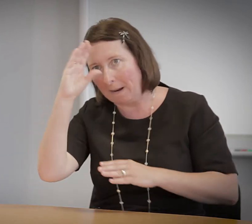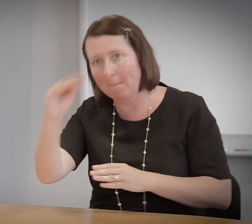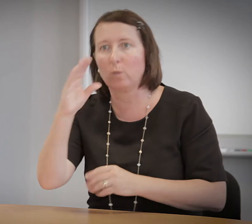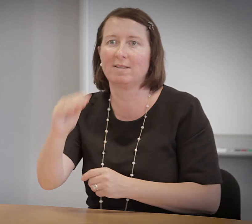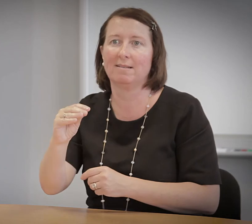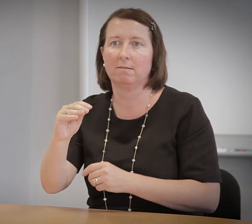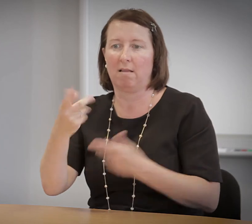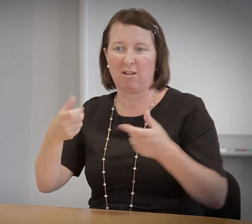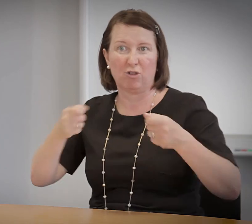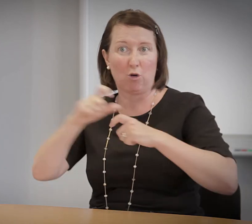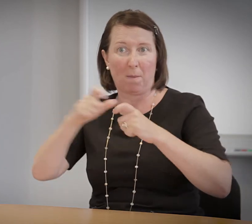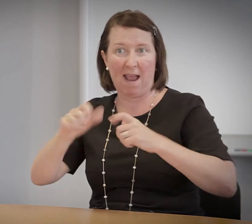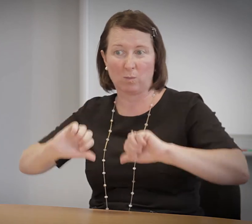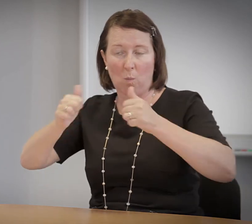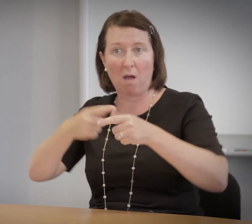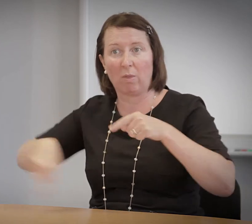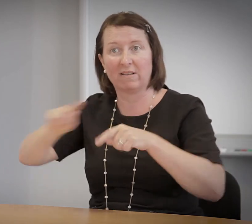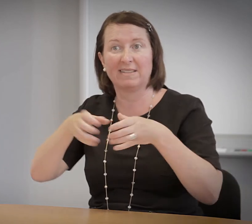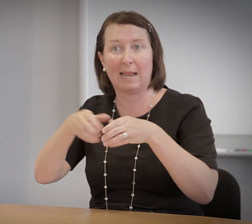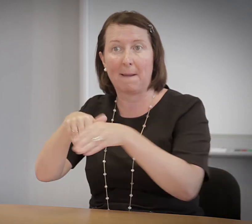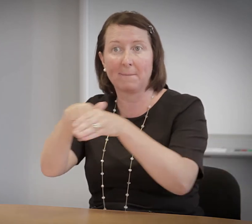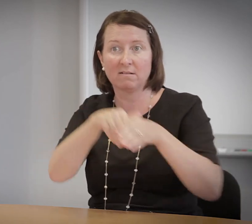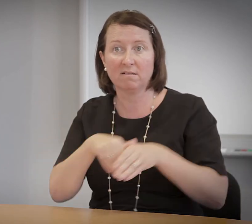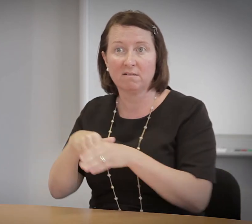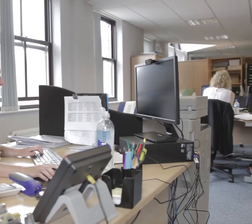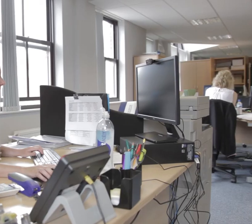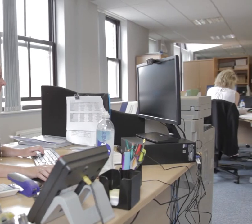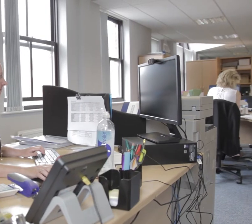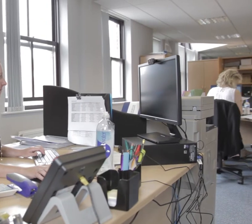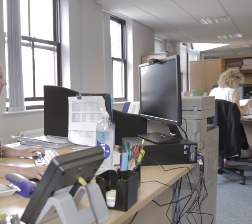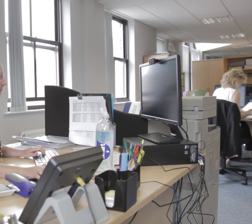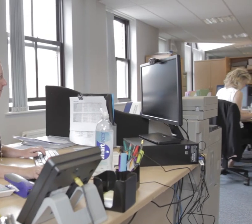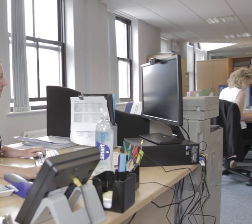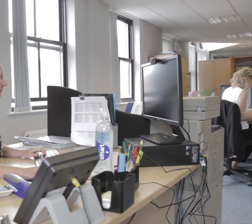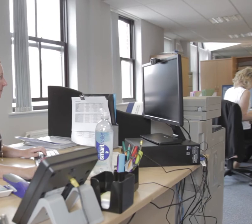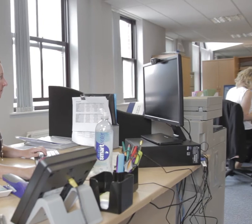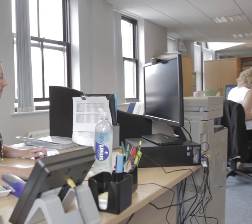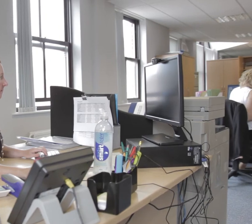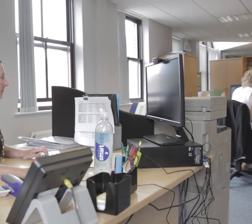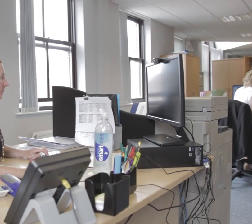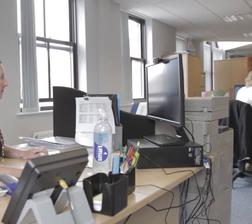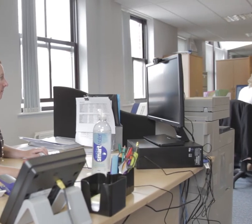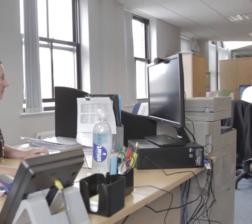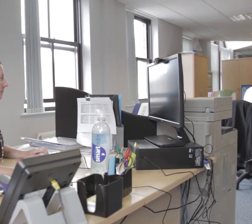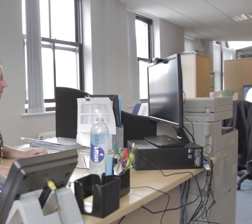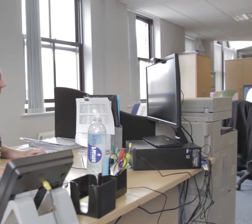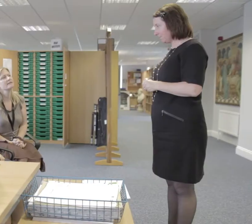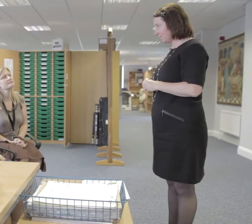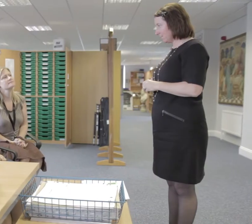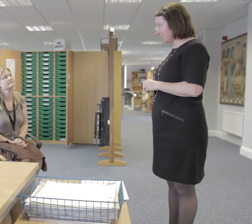activate what they need to be done and also to be a part of a good team member and good team member with her colleagues as well it's really good